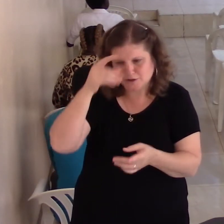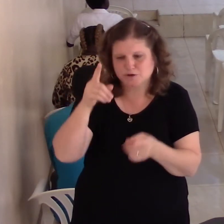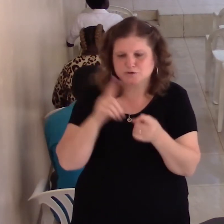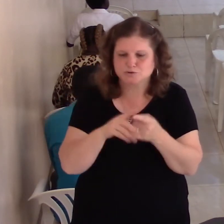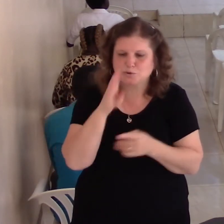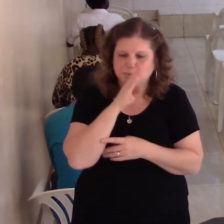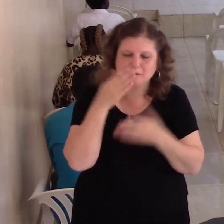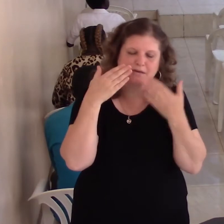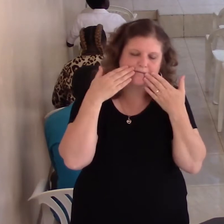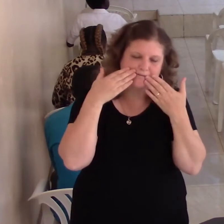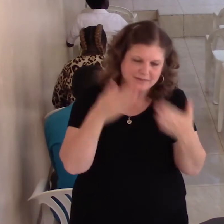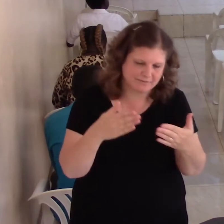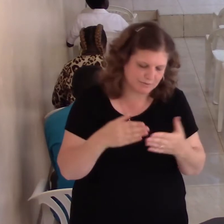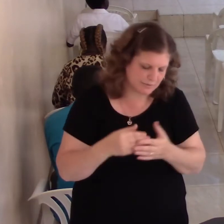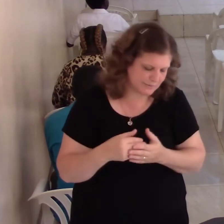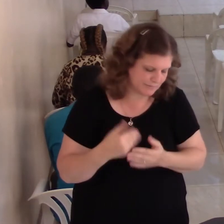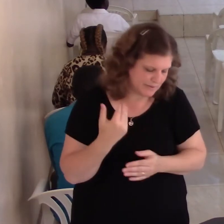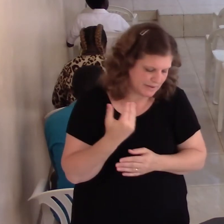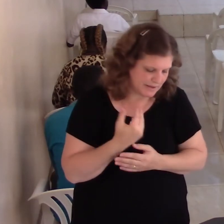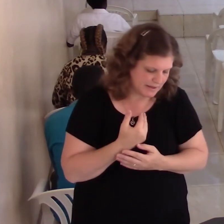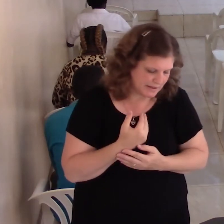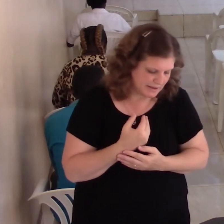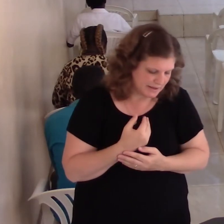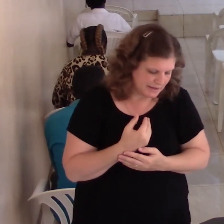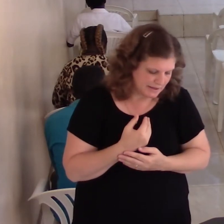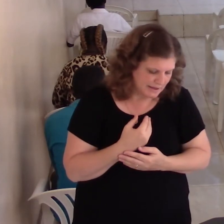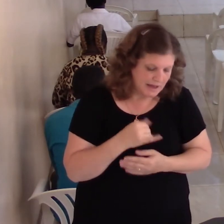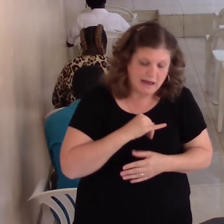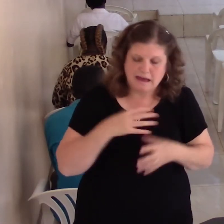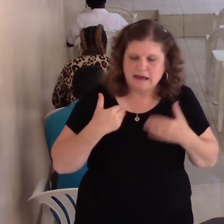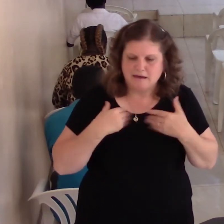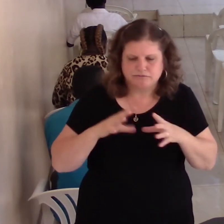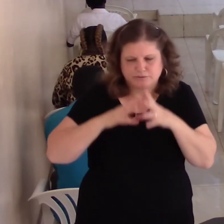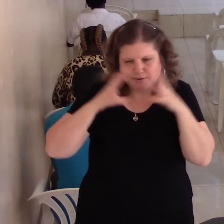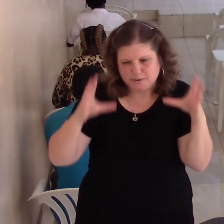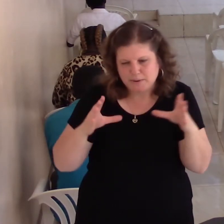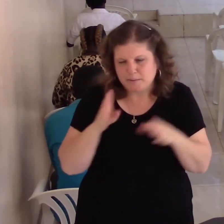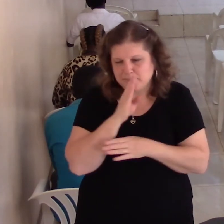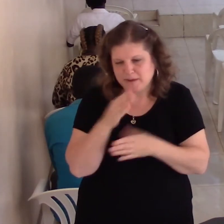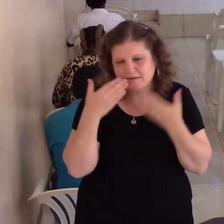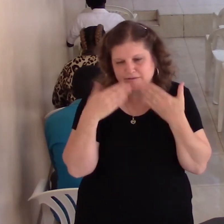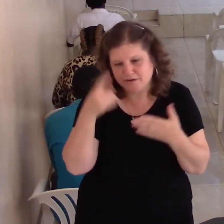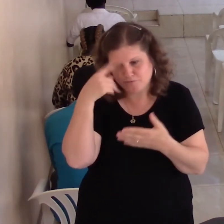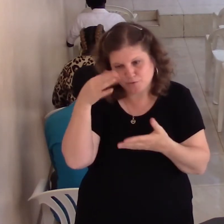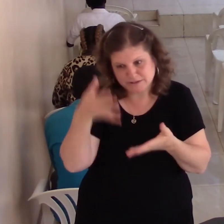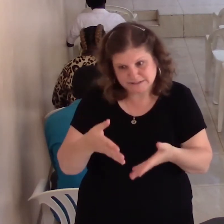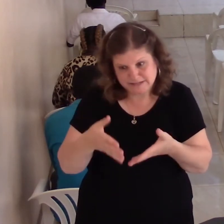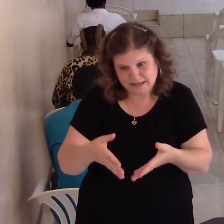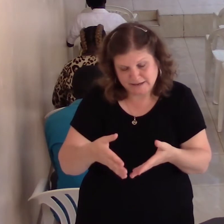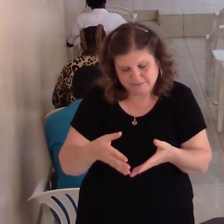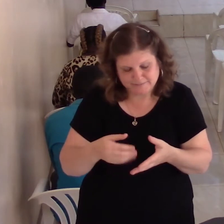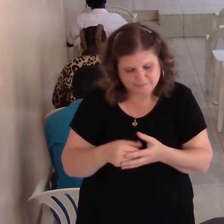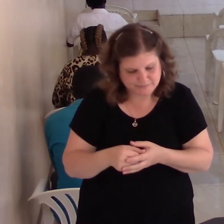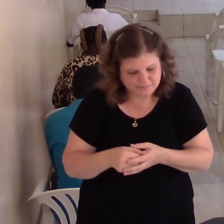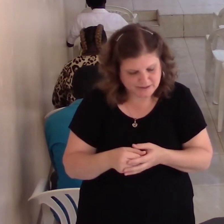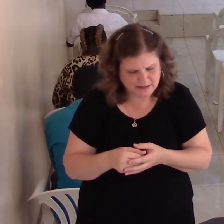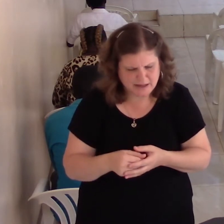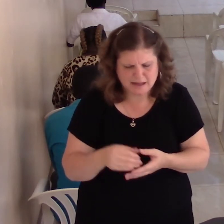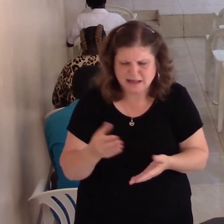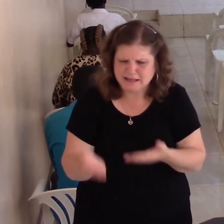prayer and thanksgiving. I have so much to be thankful for today. This morning, seeing some of you that I've not seen for several